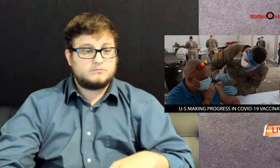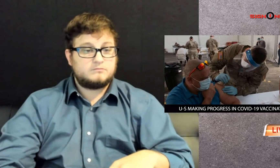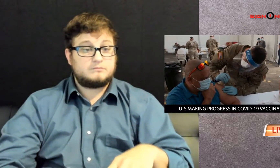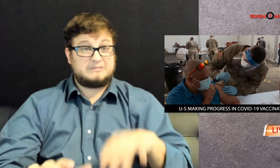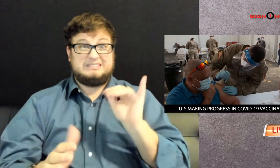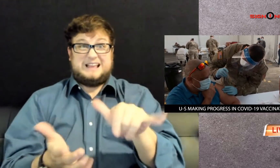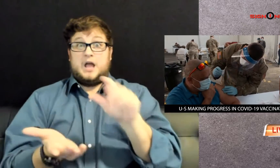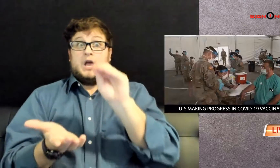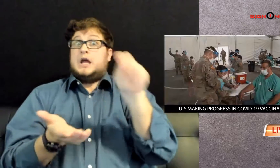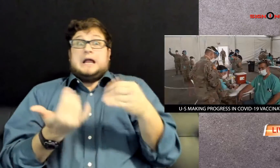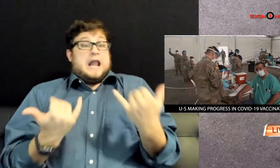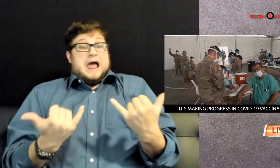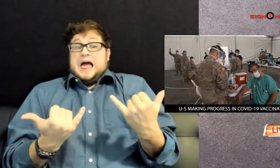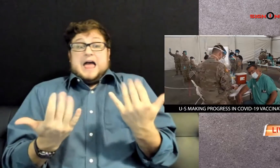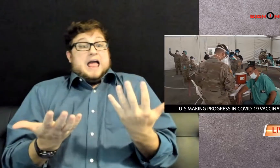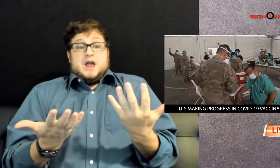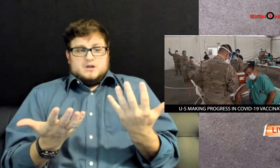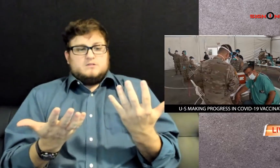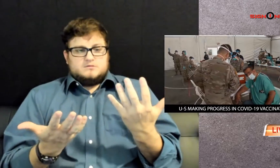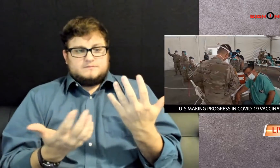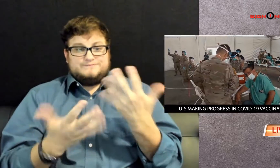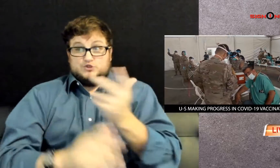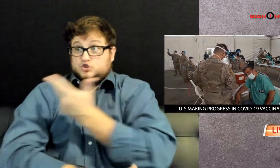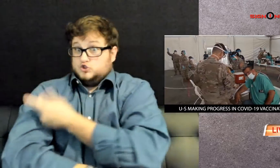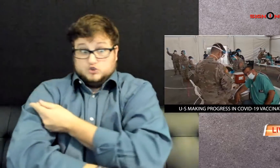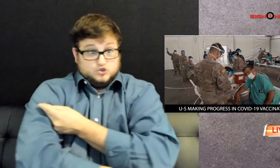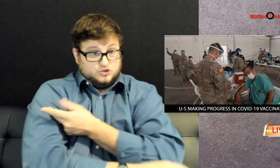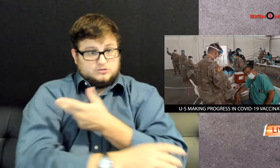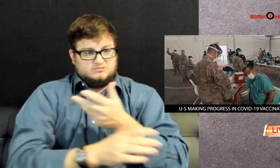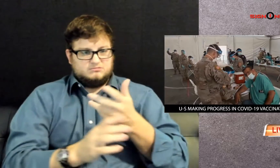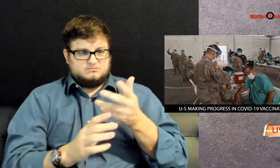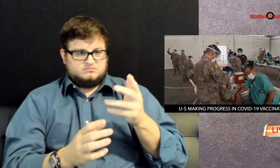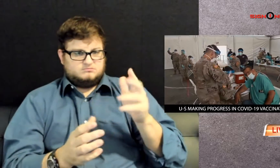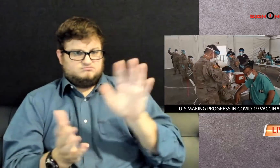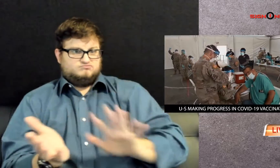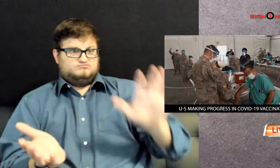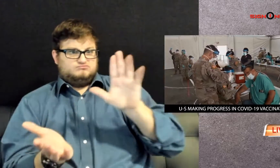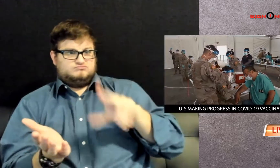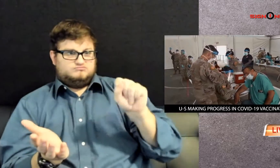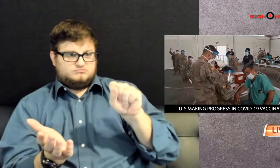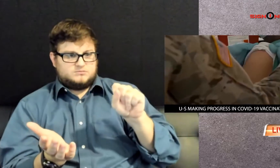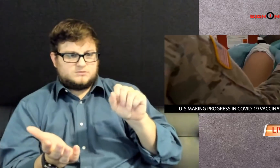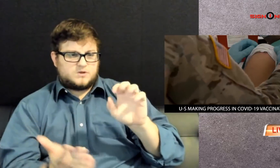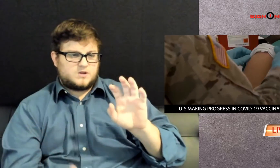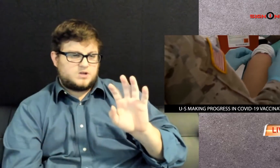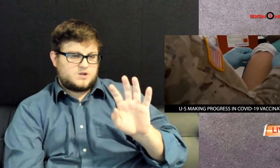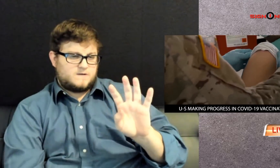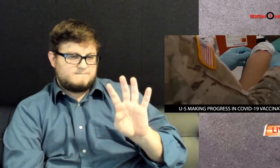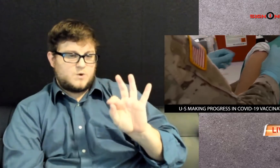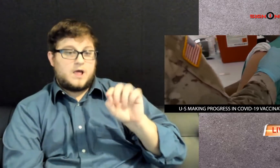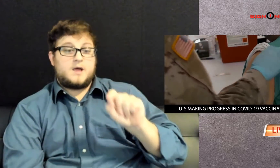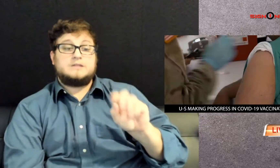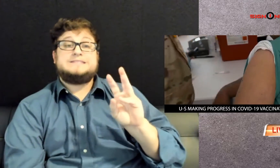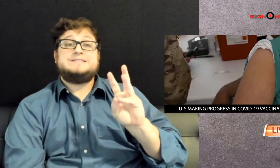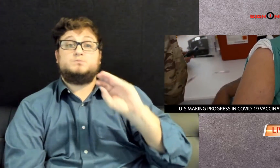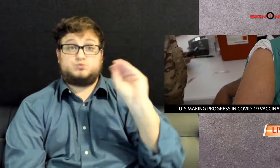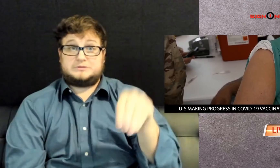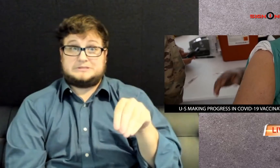Saturday was also the fifth consecutive day of at least 700,000 shots